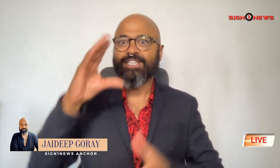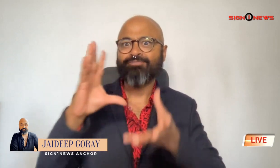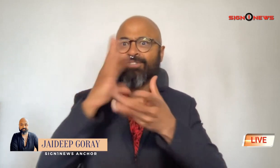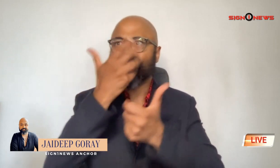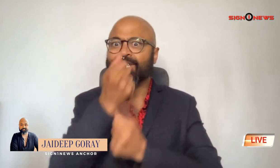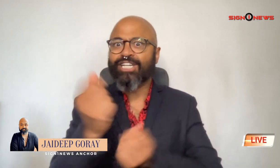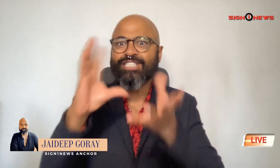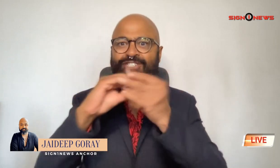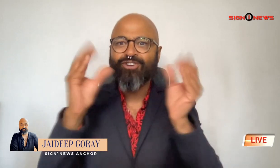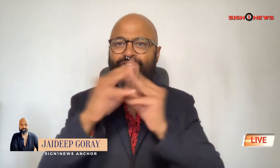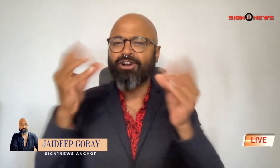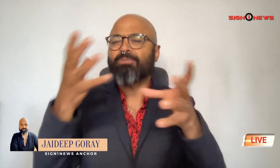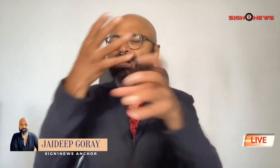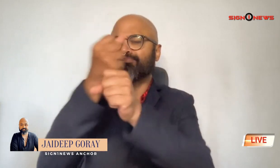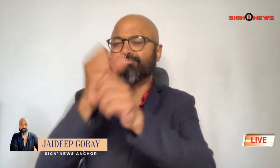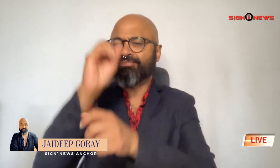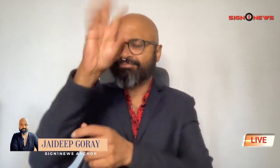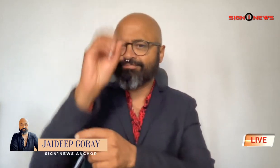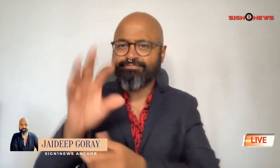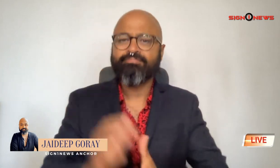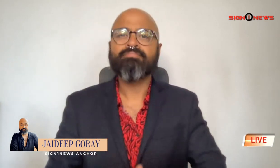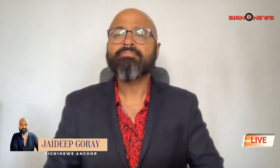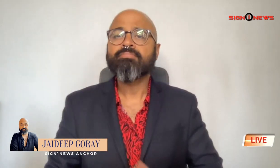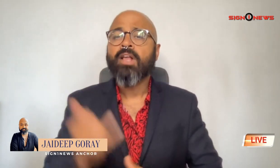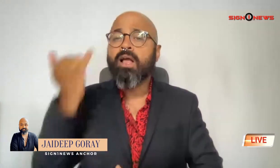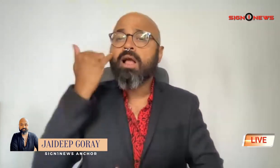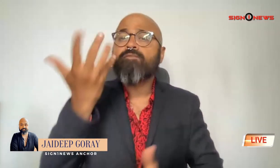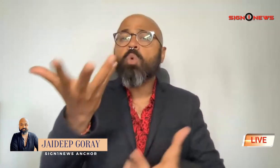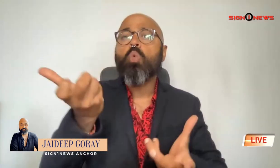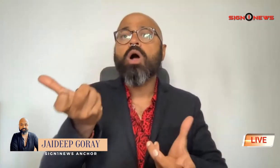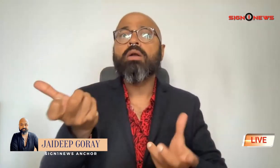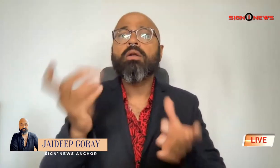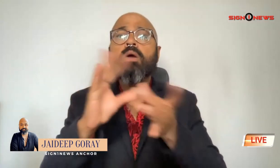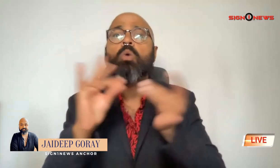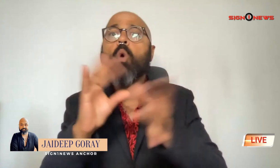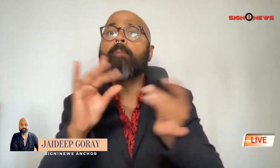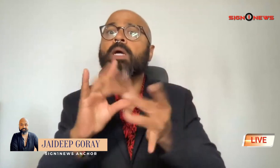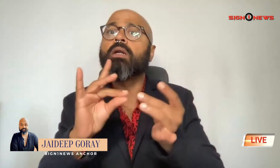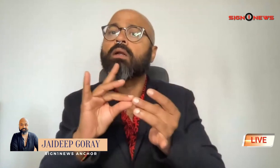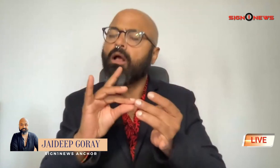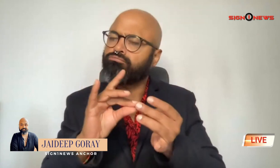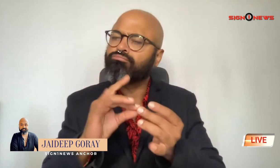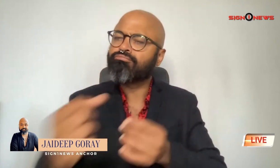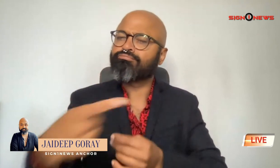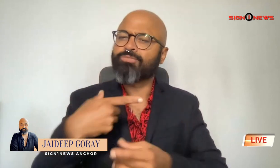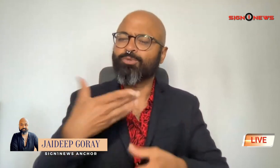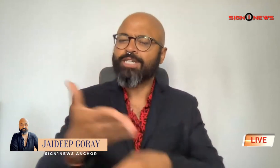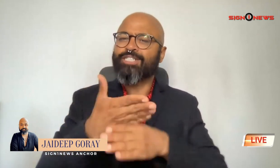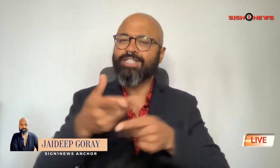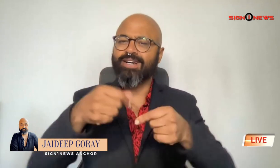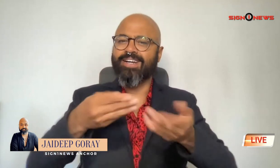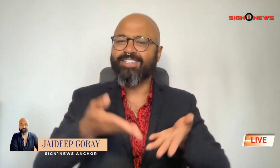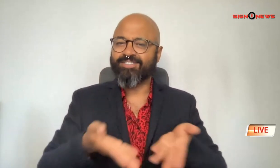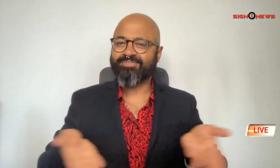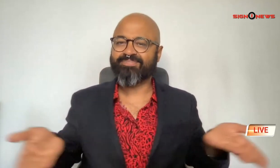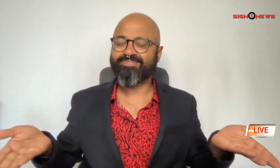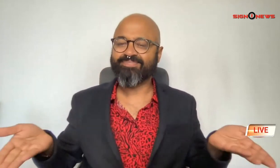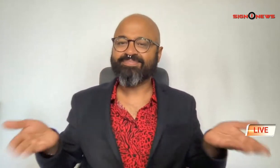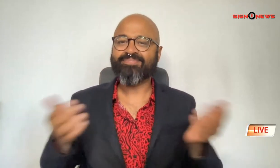here's a quick look at the top trending stories making headlines today if you post an interesting comment about this update we may add it at the bottom of the screen